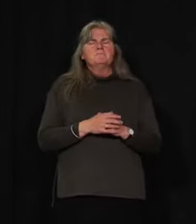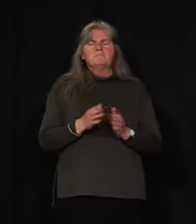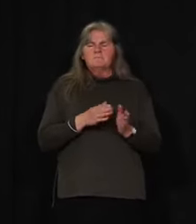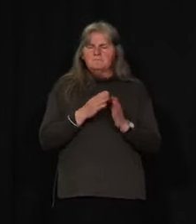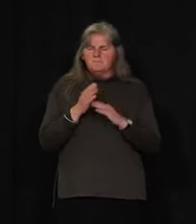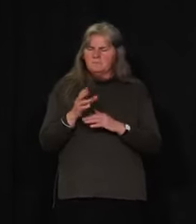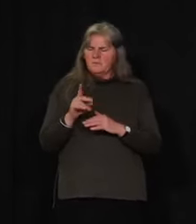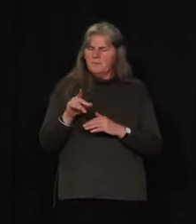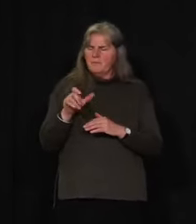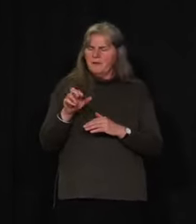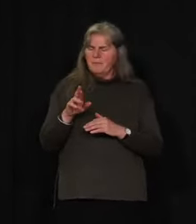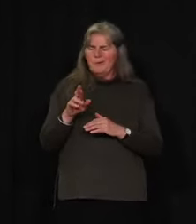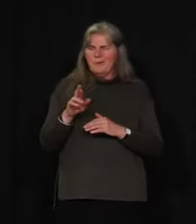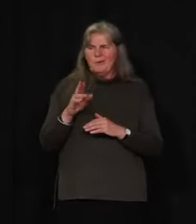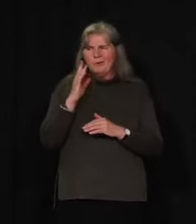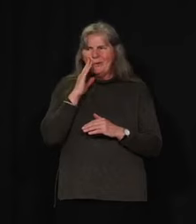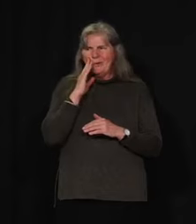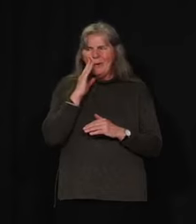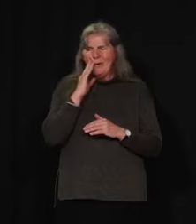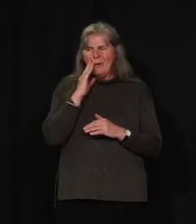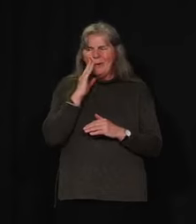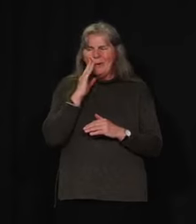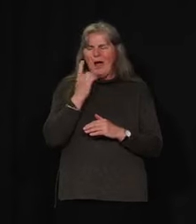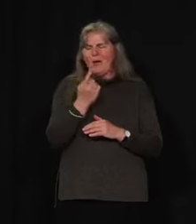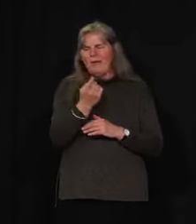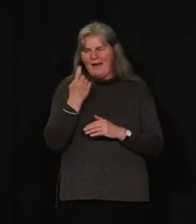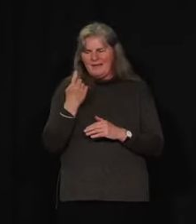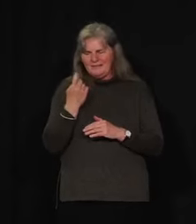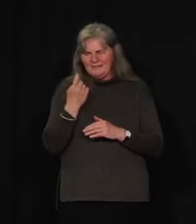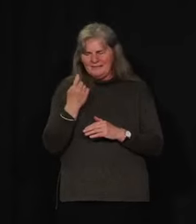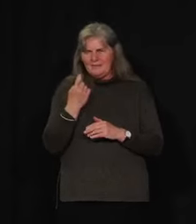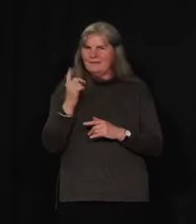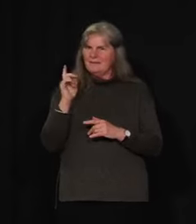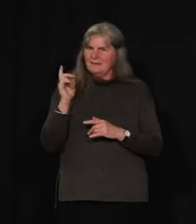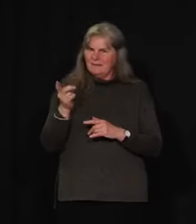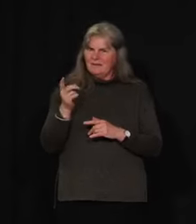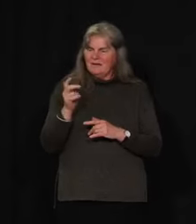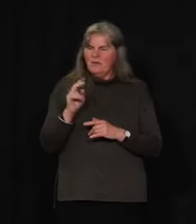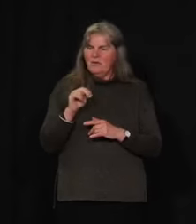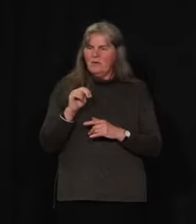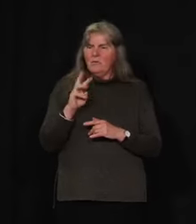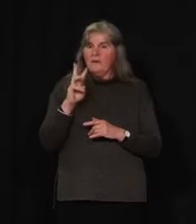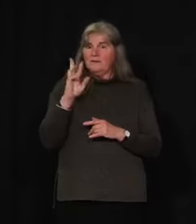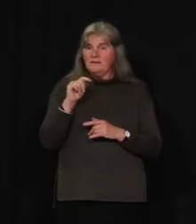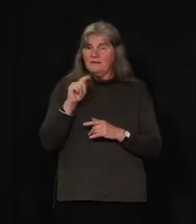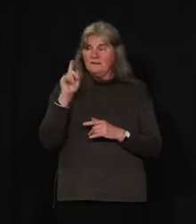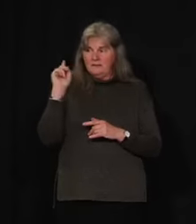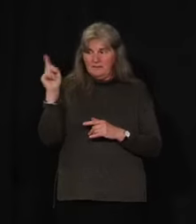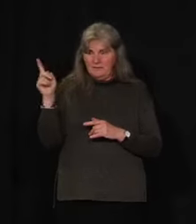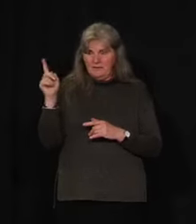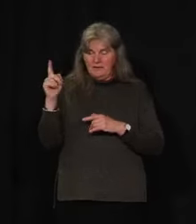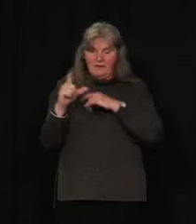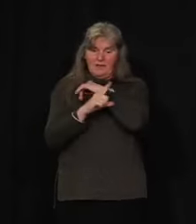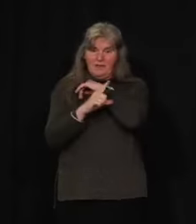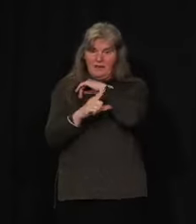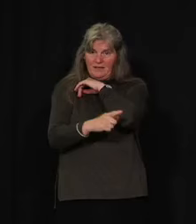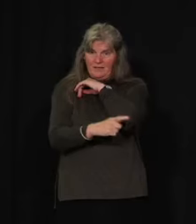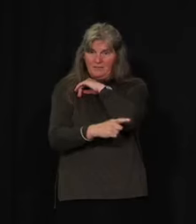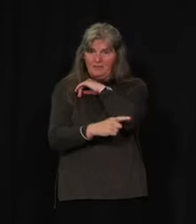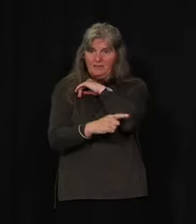predicted I'm going to add was going ask him about this. Given that the Northwest Territory's legislature has resumed,